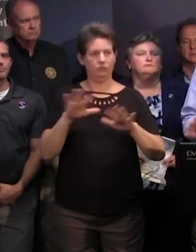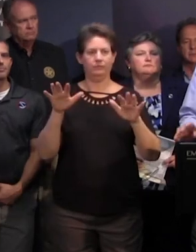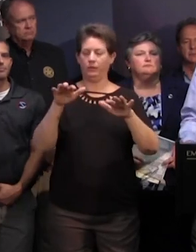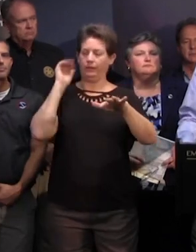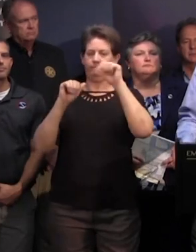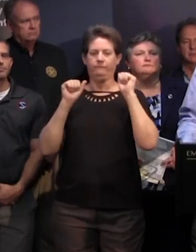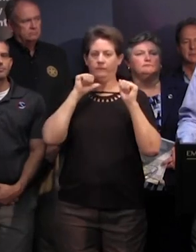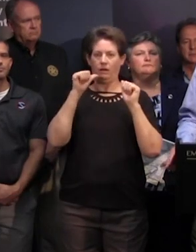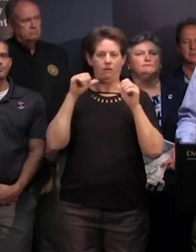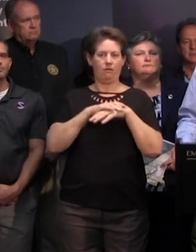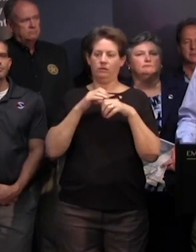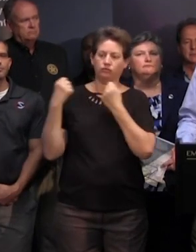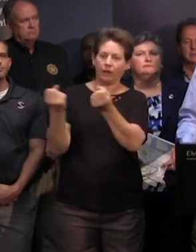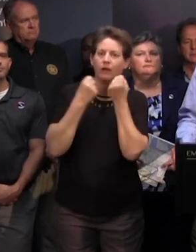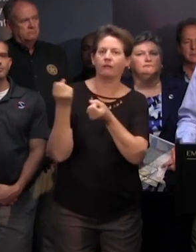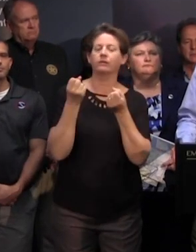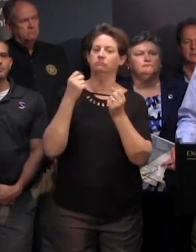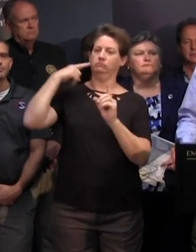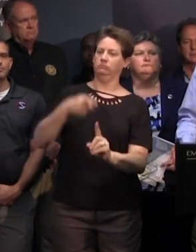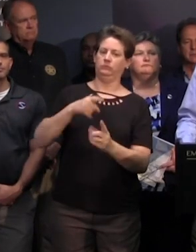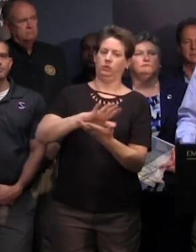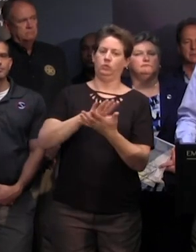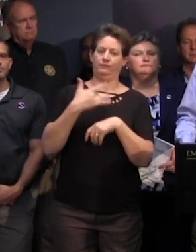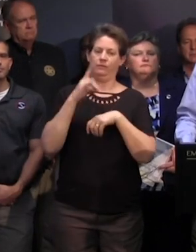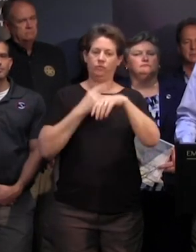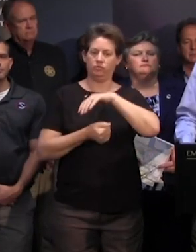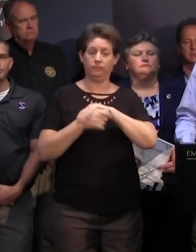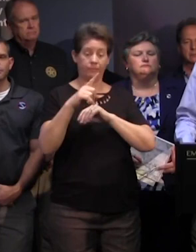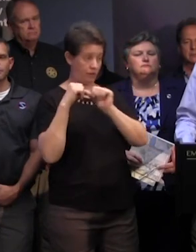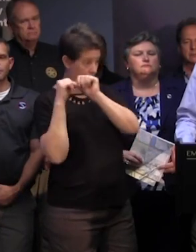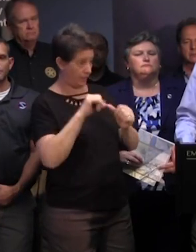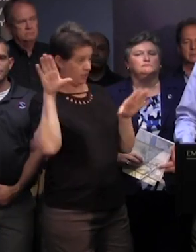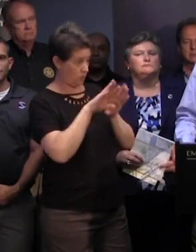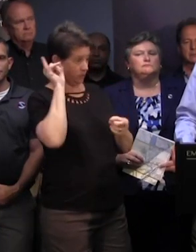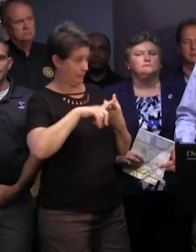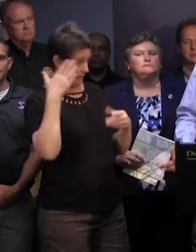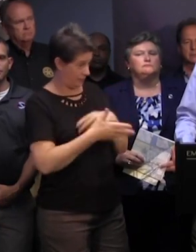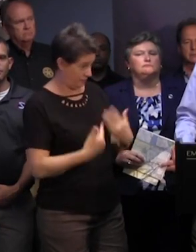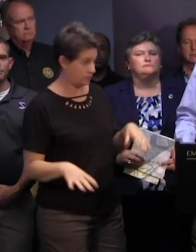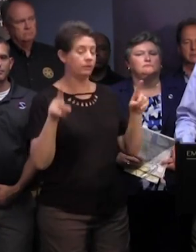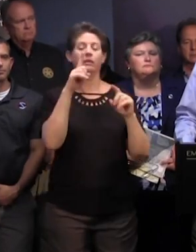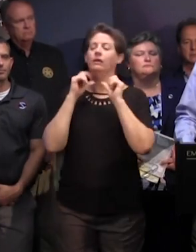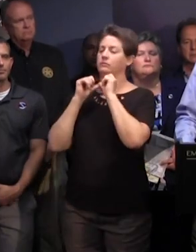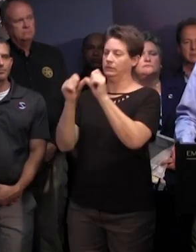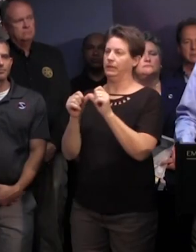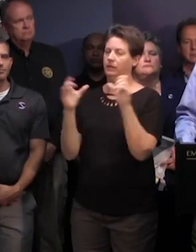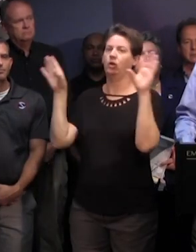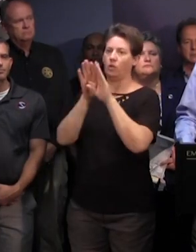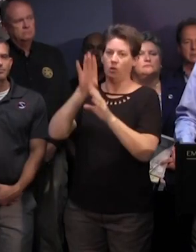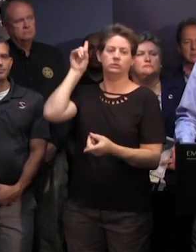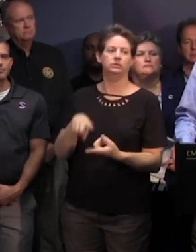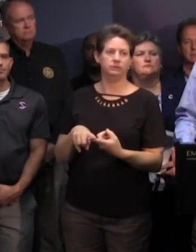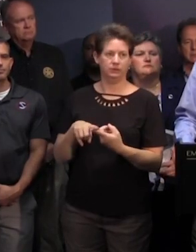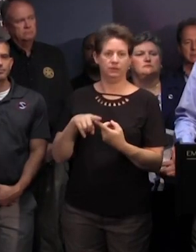streets and have those facilities particularly schools available for shelters will they remain closed until after the hurricane passes they'll remain uh closed